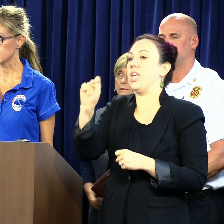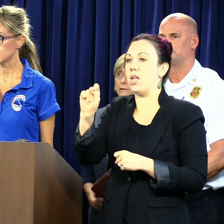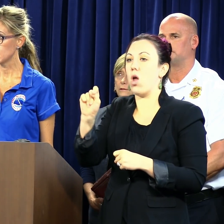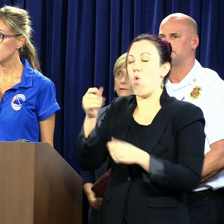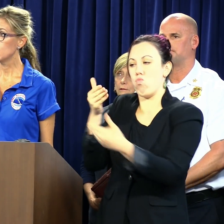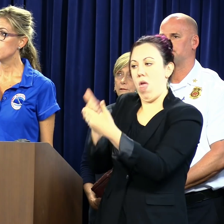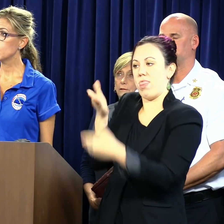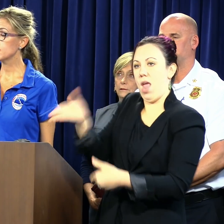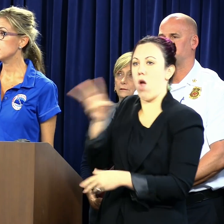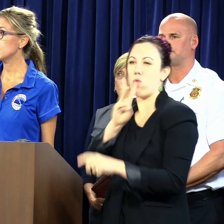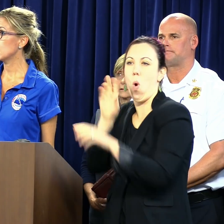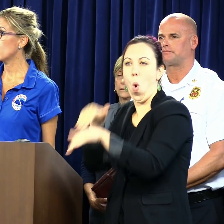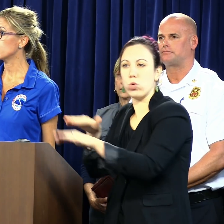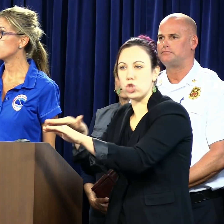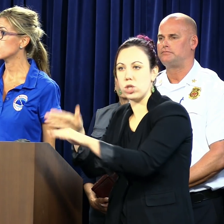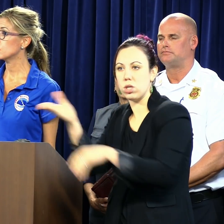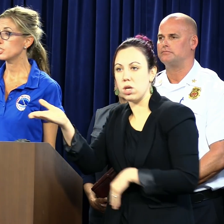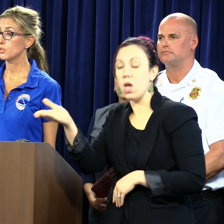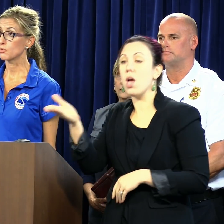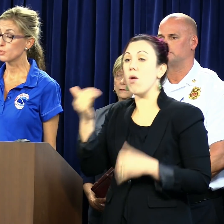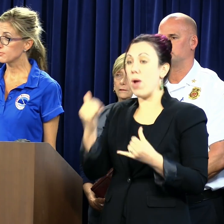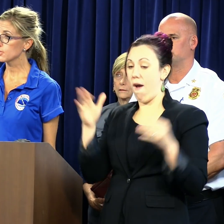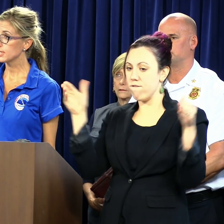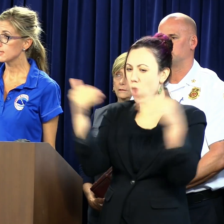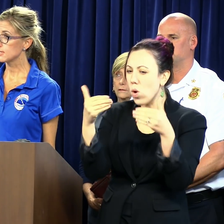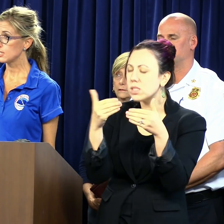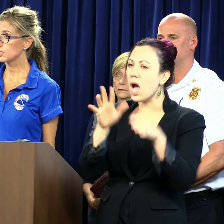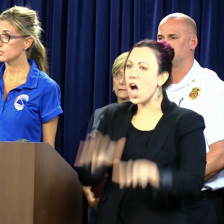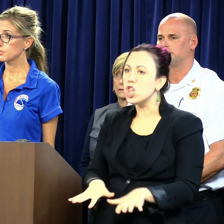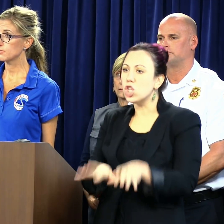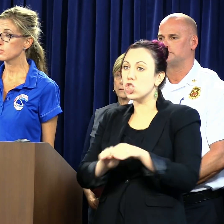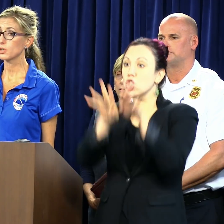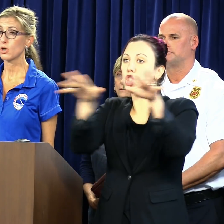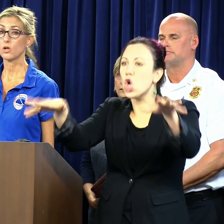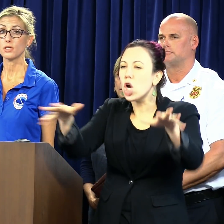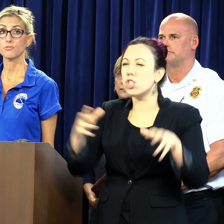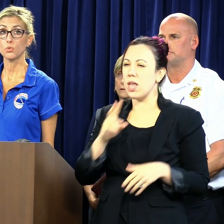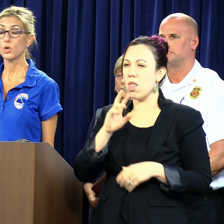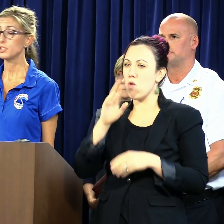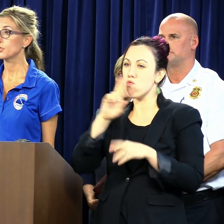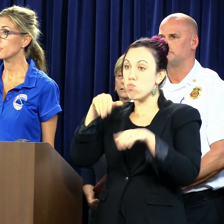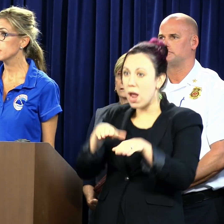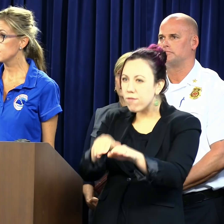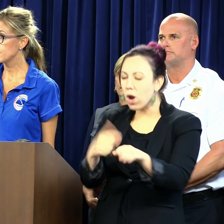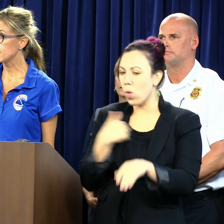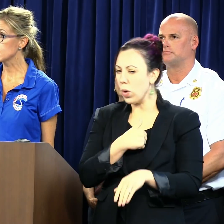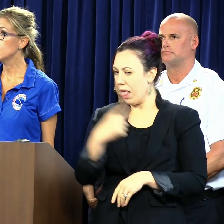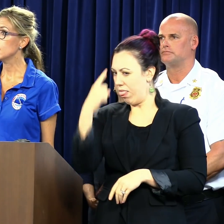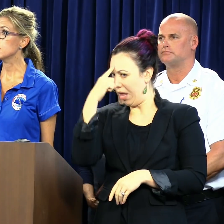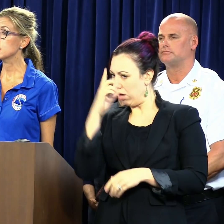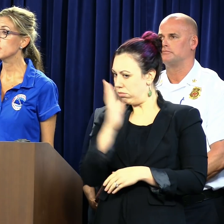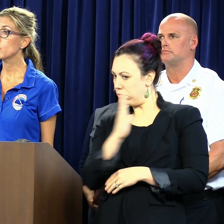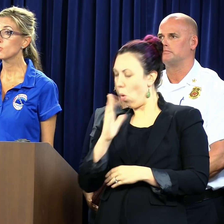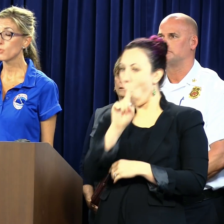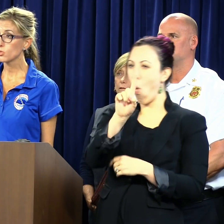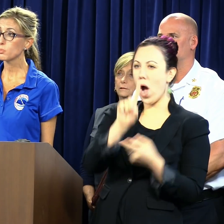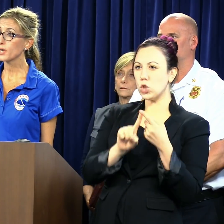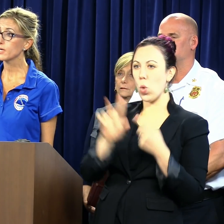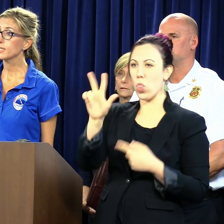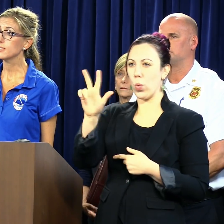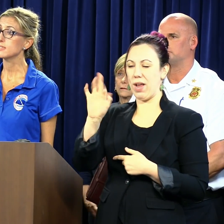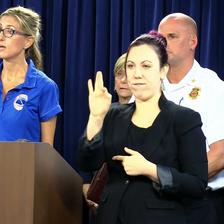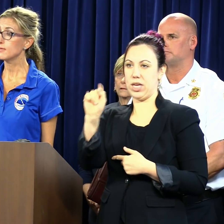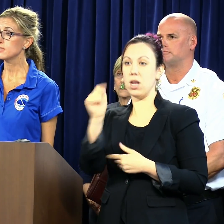ocean front. Focusing now on surge in the river, in the St. Johns River, we're calling for one to three feet. And some of the more